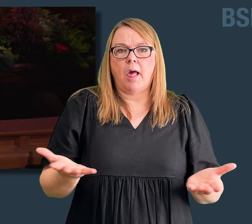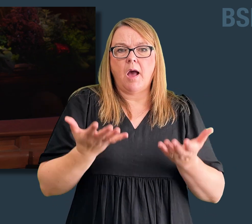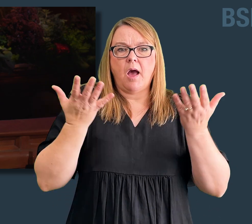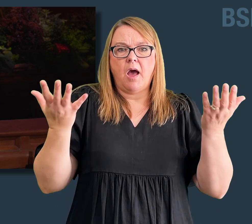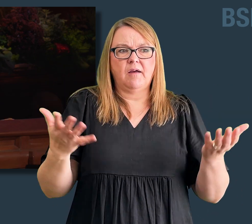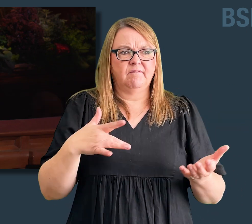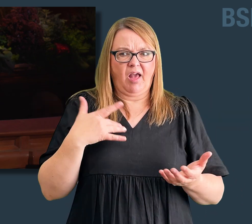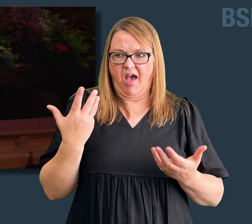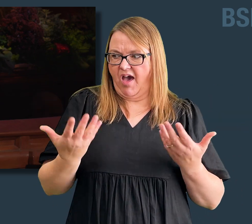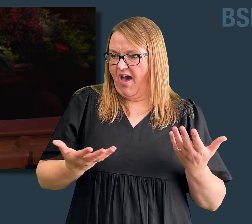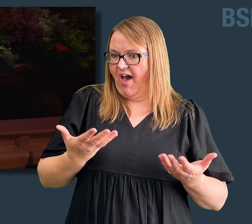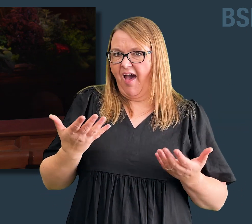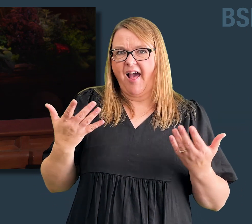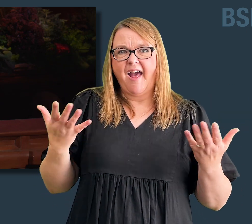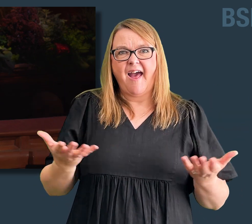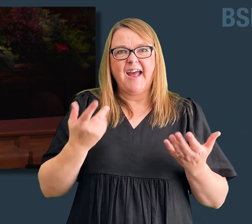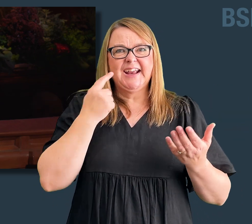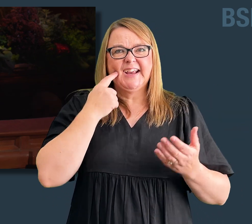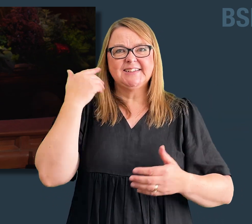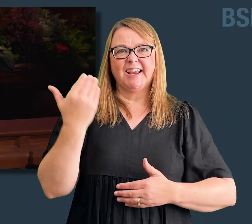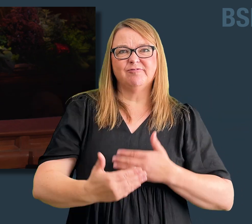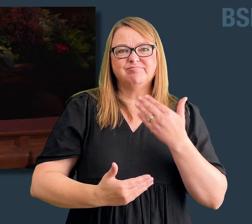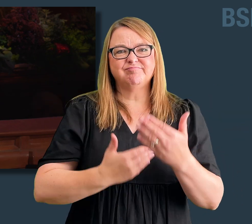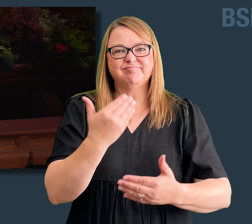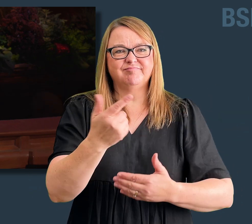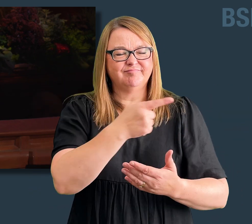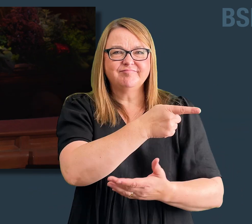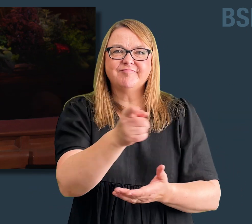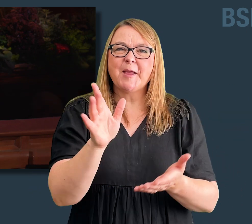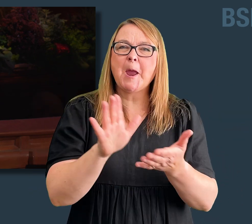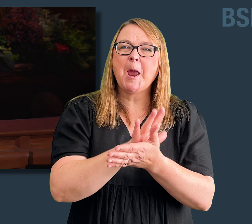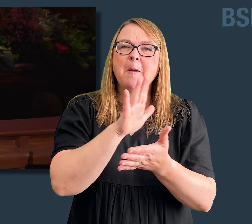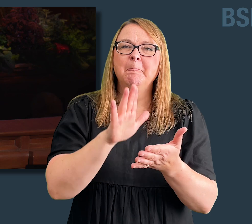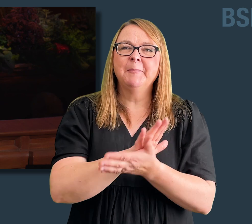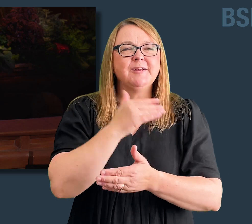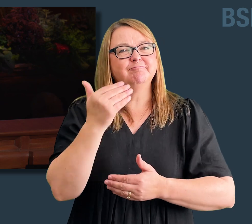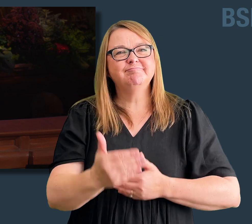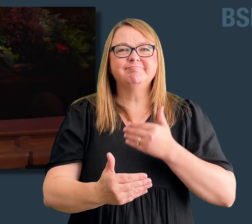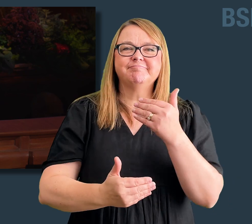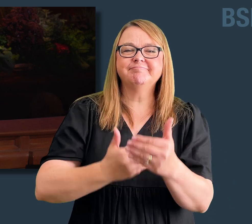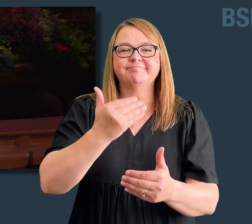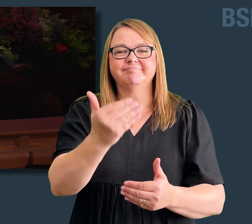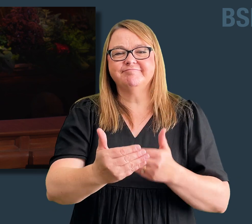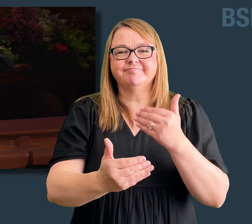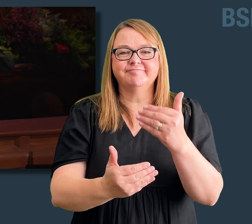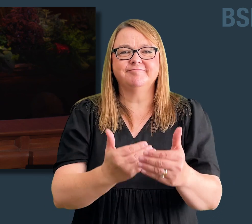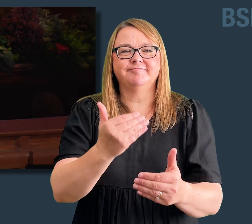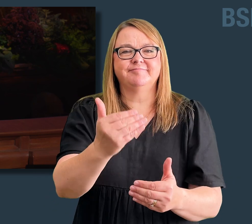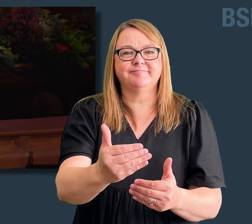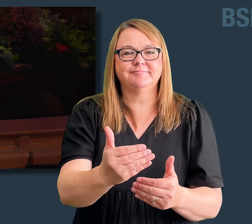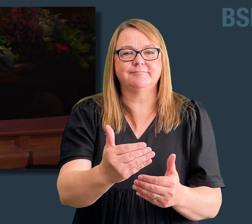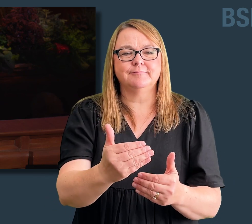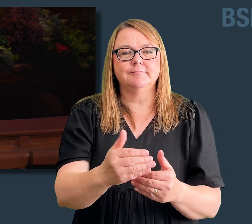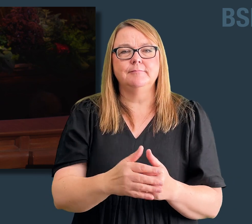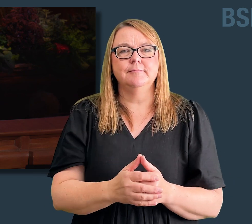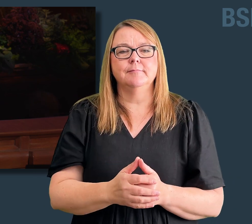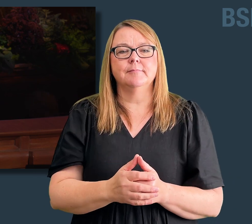strengthen them, and they did bear up their burdens with ease. And he did submit, and they did submit cheerfully